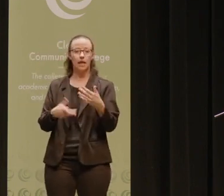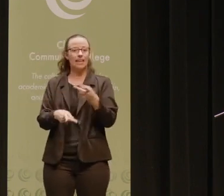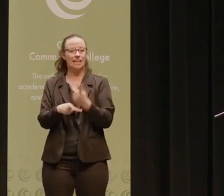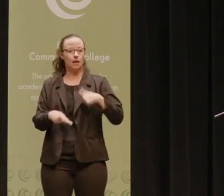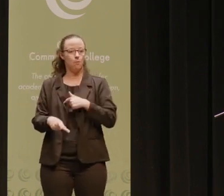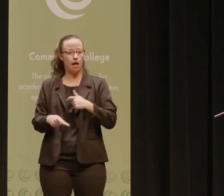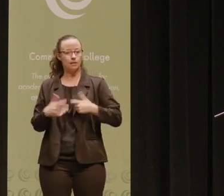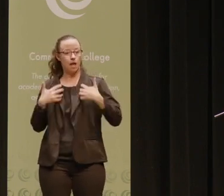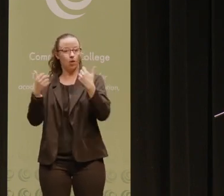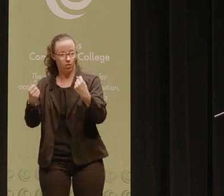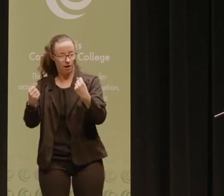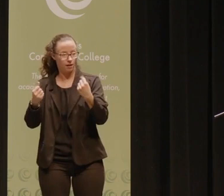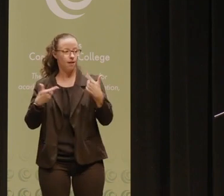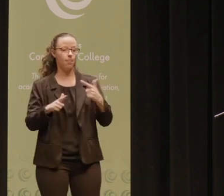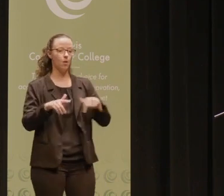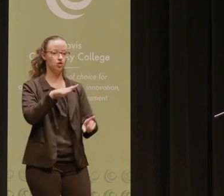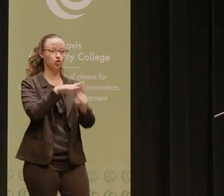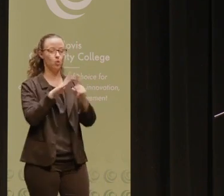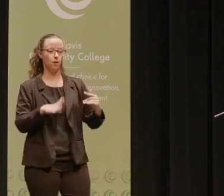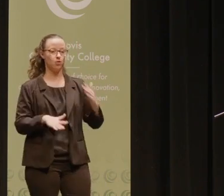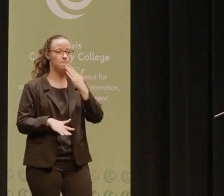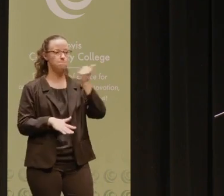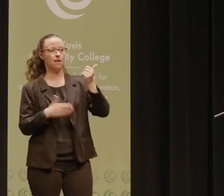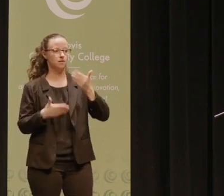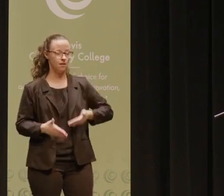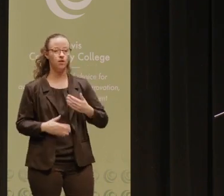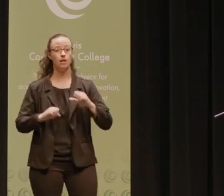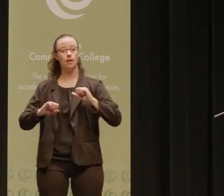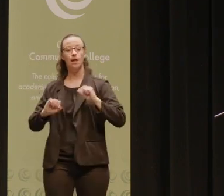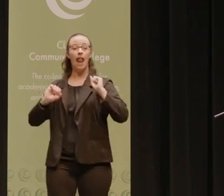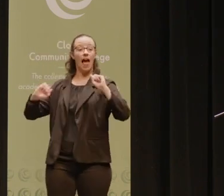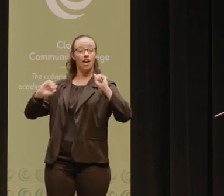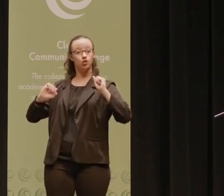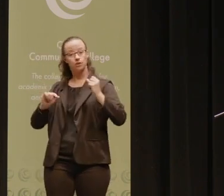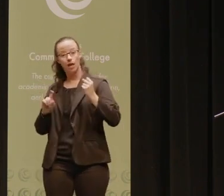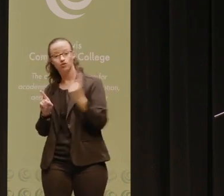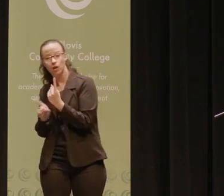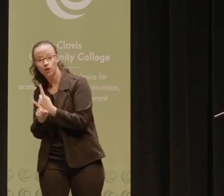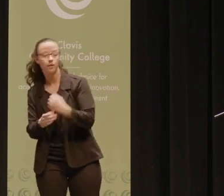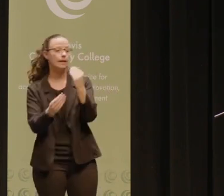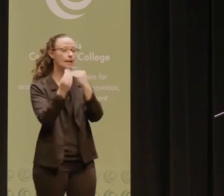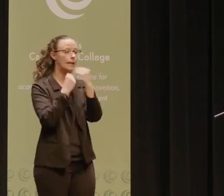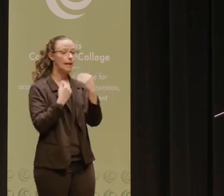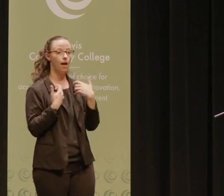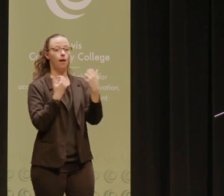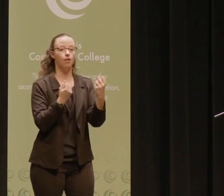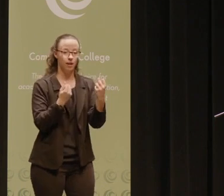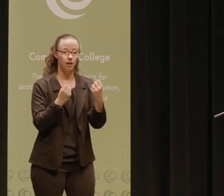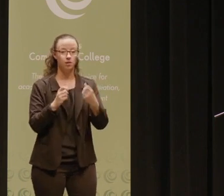us and allow us to show up as our best selves. Exercising regularly, eating a good healthy diet,